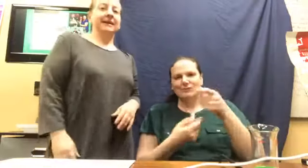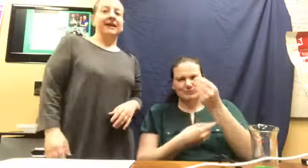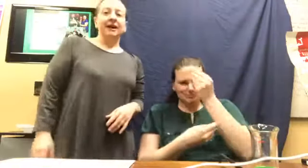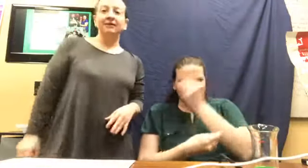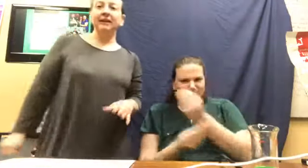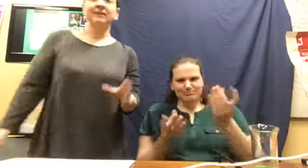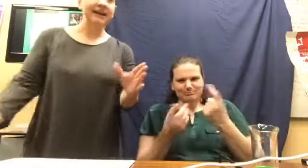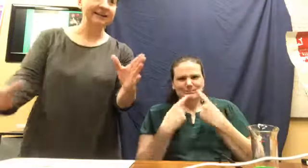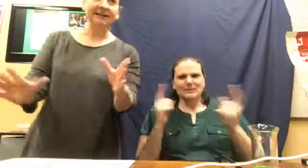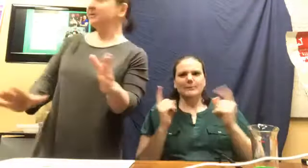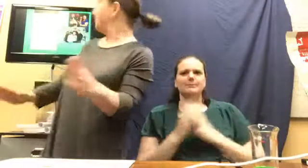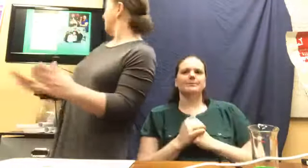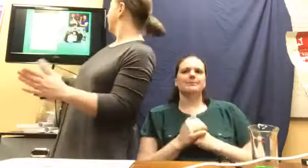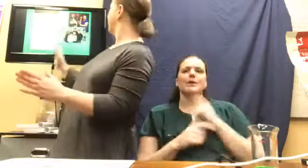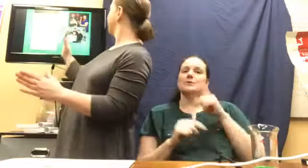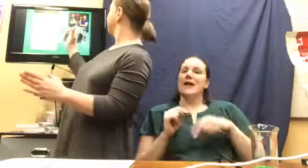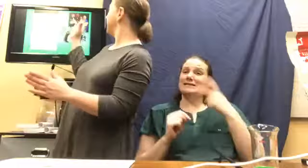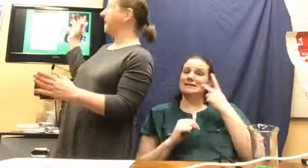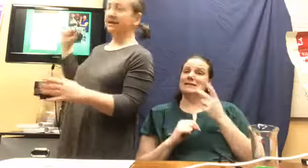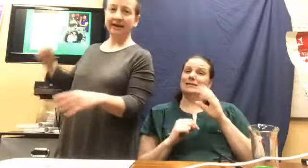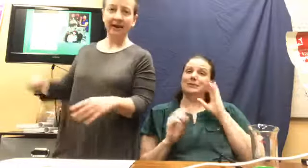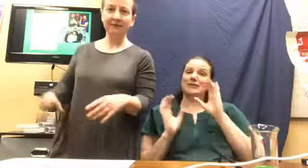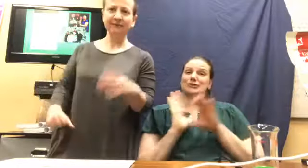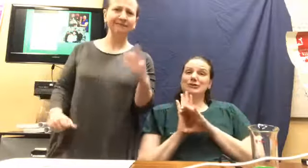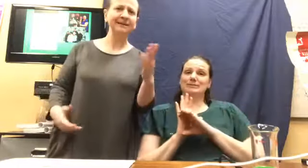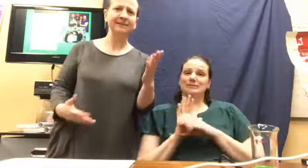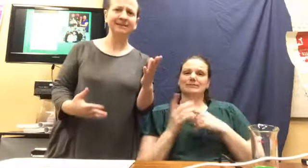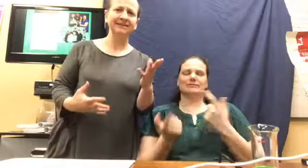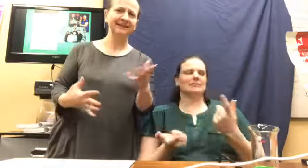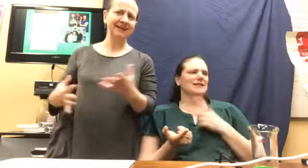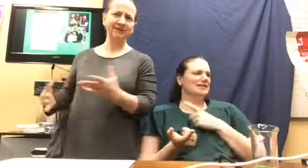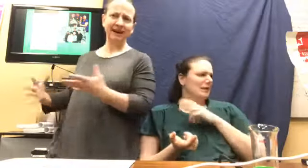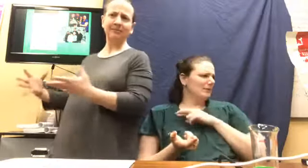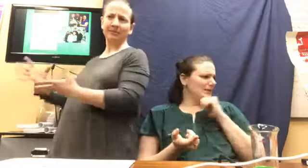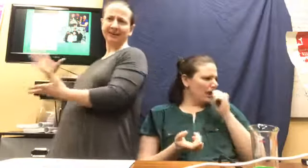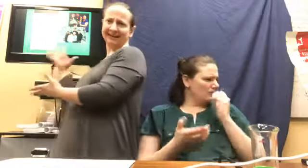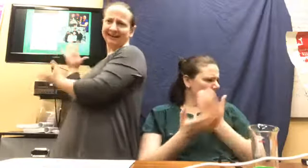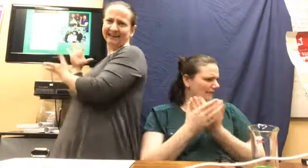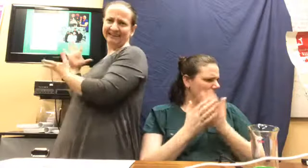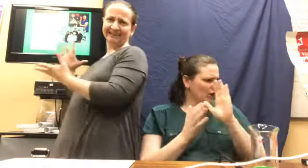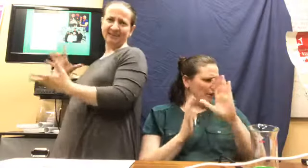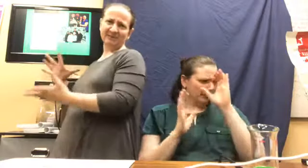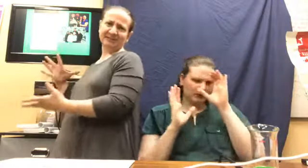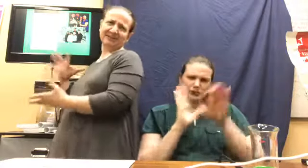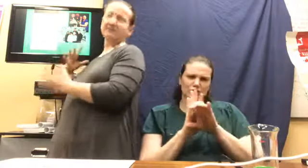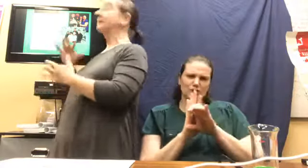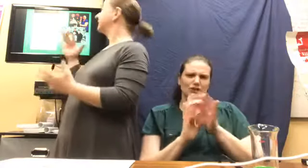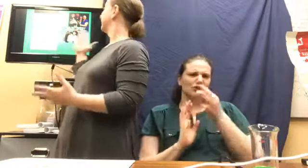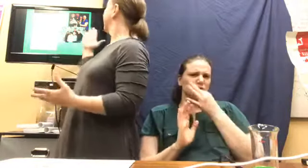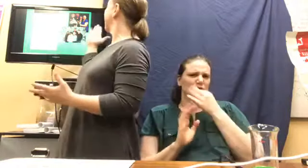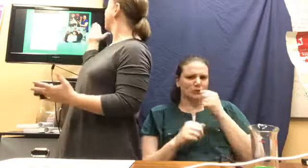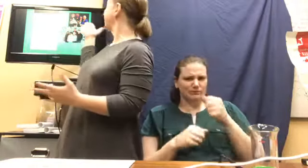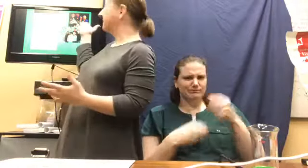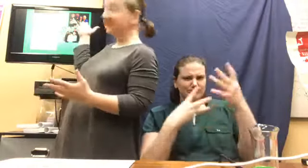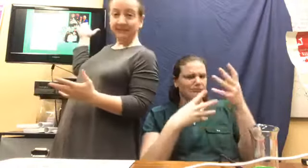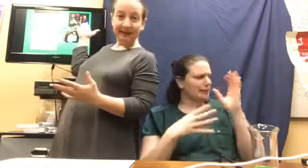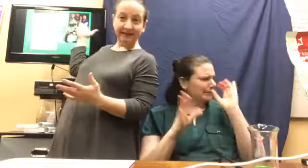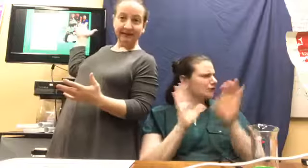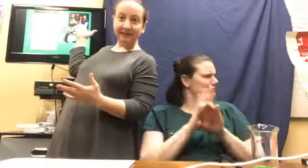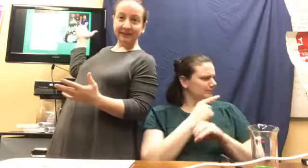Okay. You can't see too well on the slide and Debbie's isn't here yet, but we're going to get it loaded soon. Uh, but this is Amanda's family